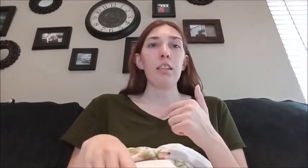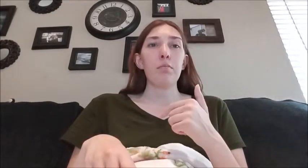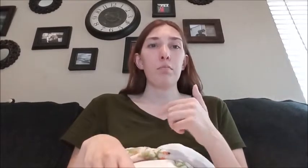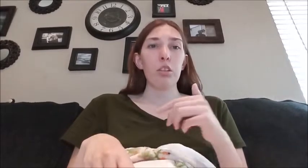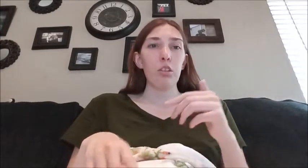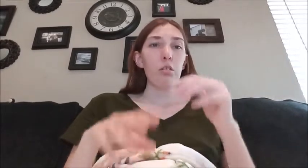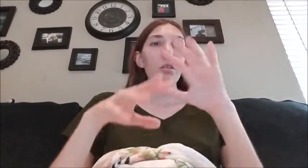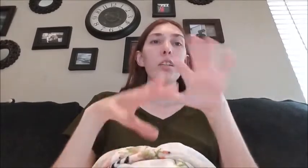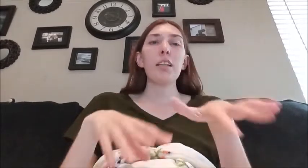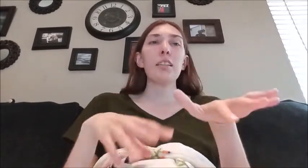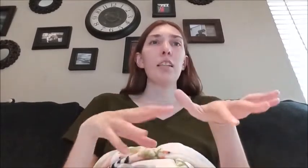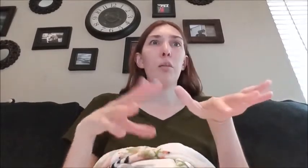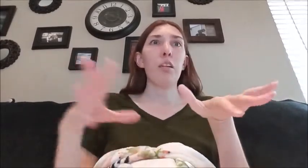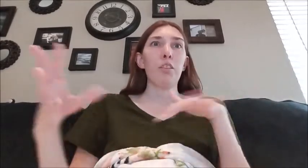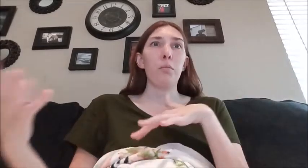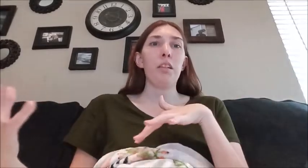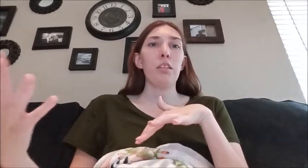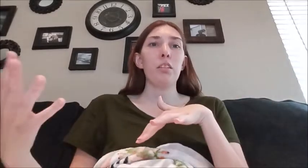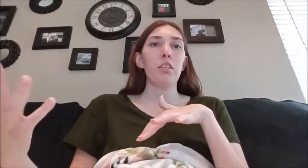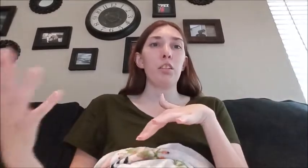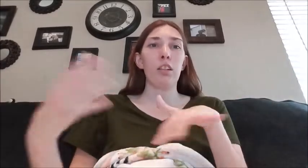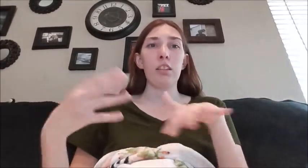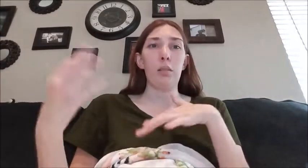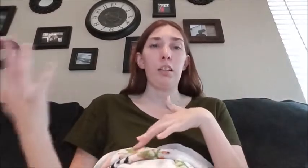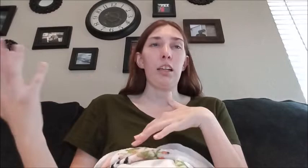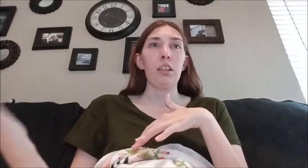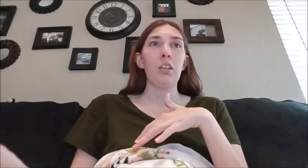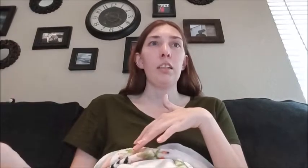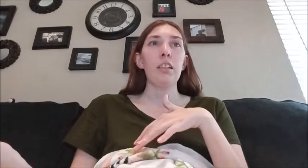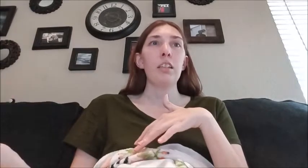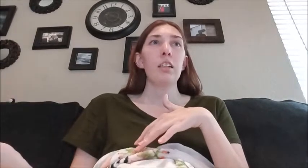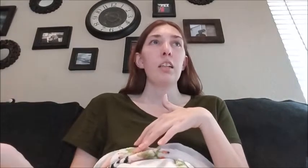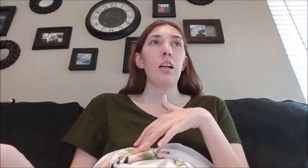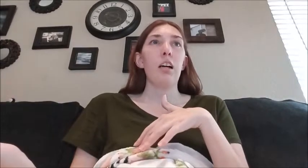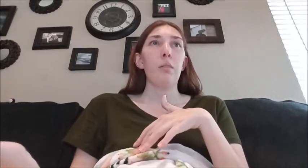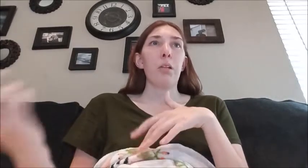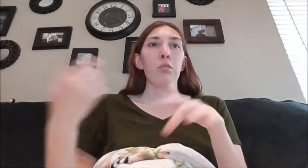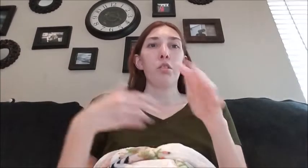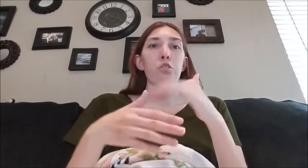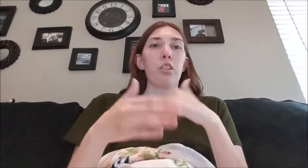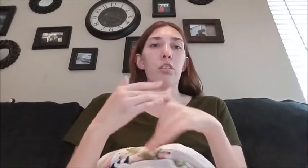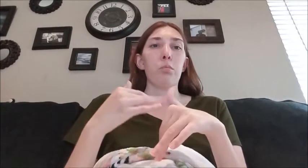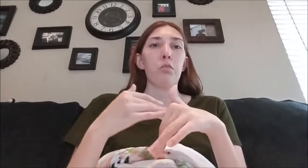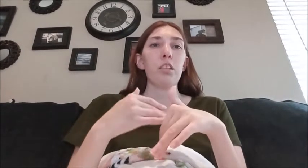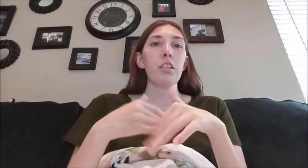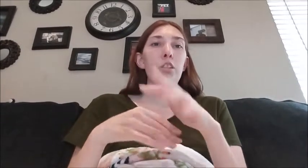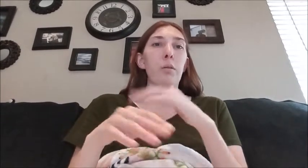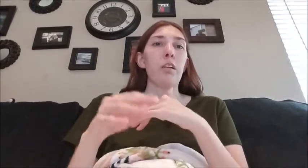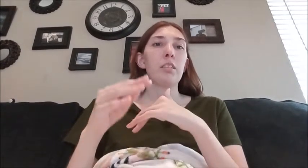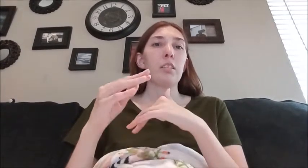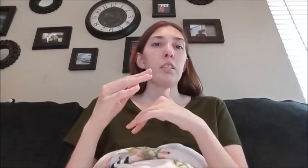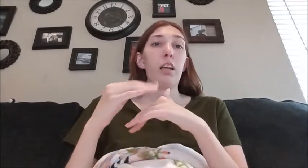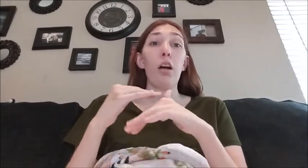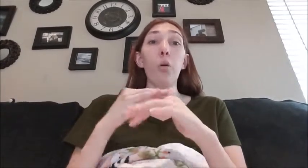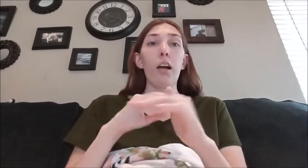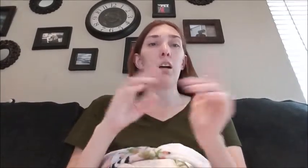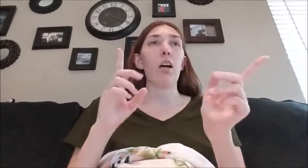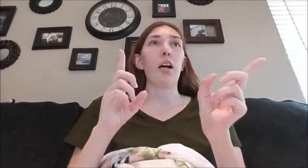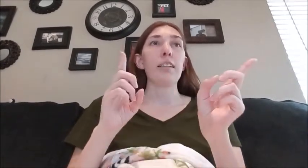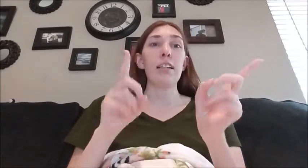which I think did help me a little bit during the time that I had COVID um but I was also drinking herbal tea trying my best oh I did